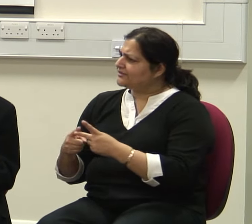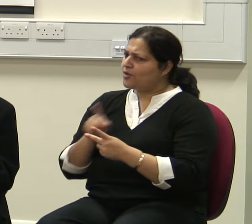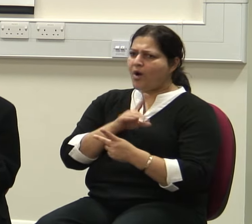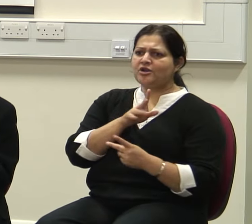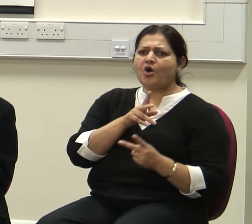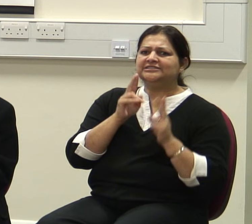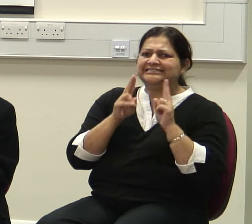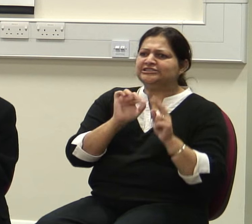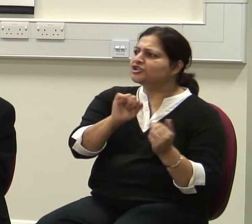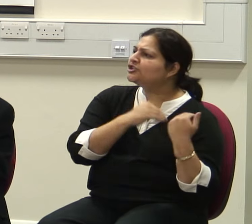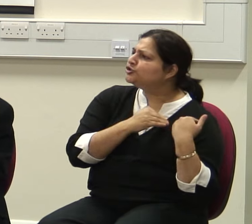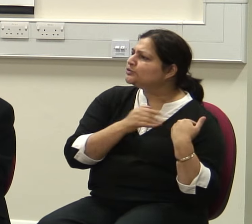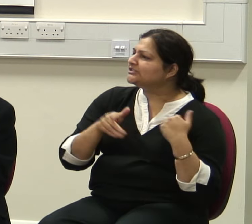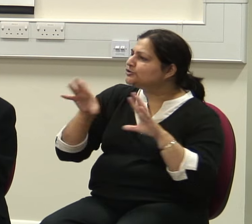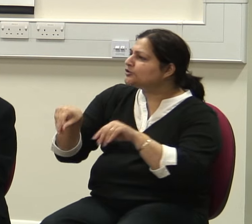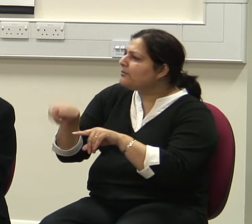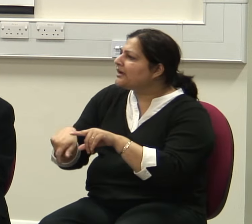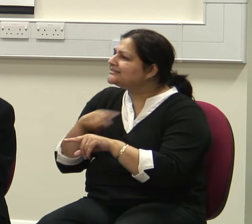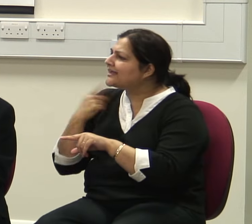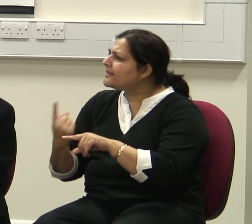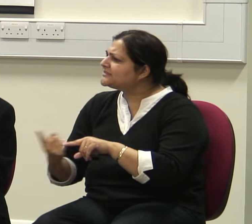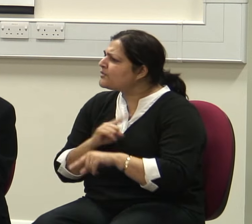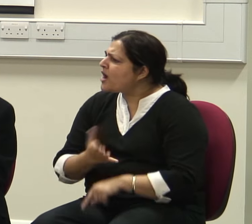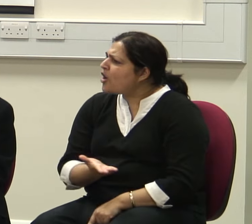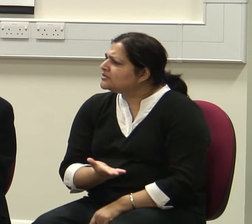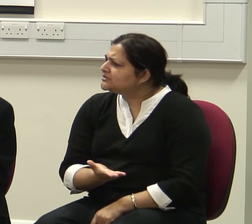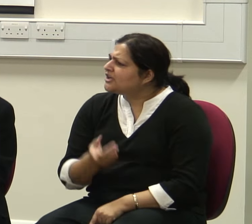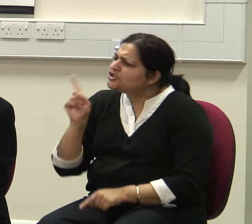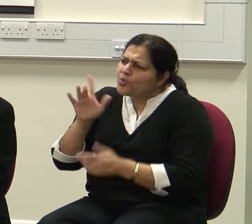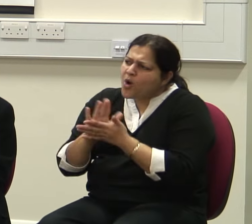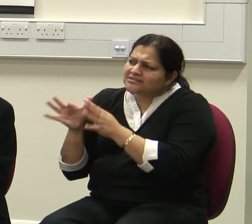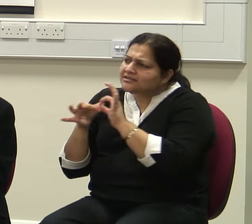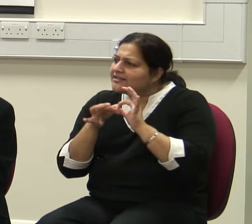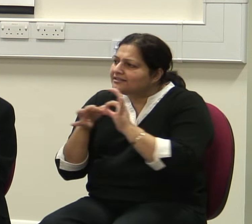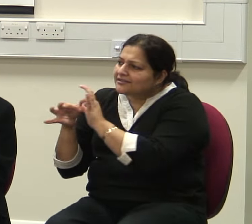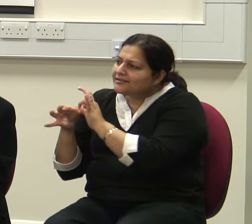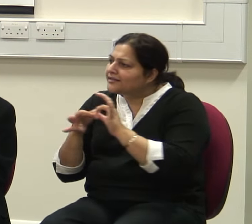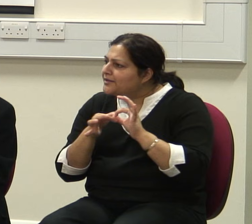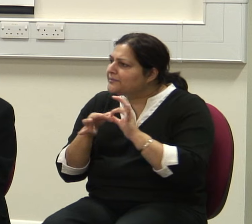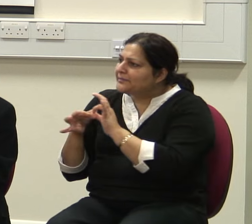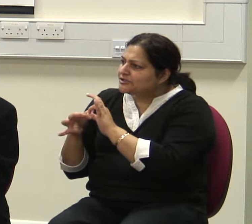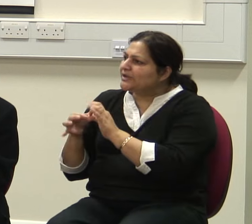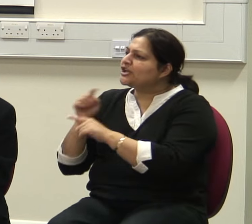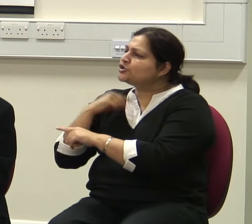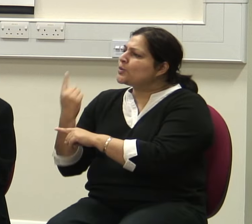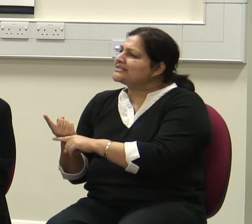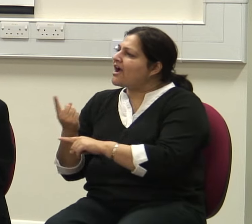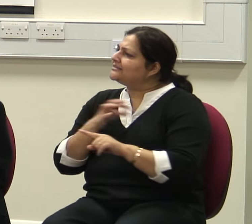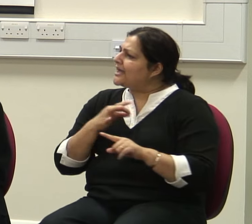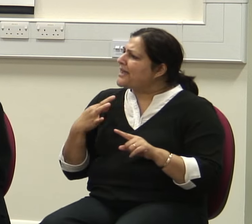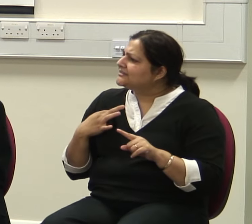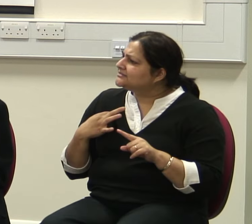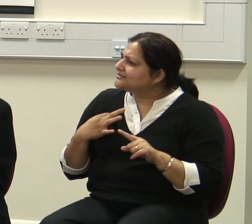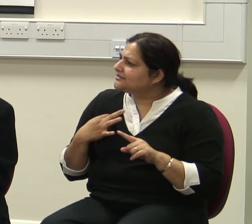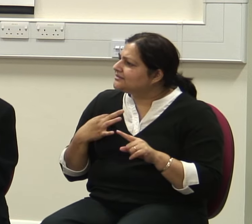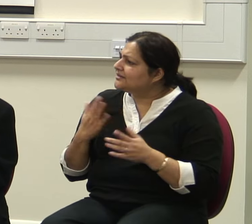What's the connection between suicide and medicine? Now there is a historical answer to that. That medicine has become an arm of the